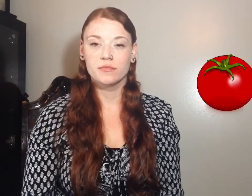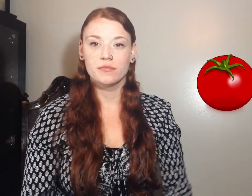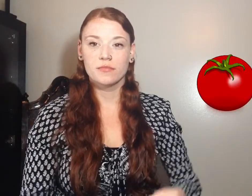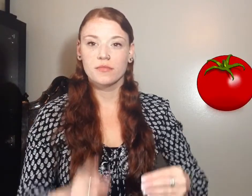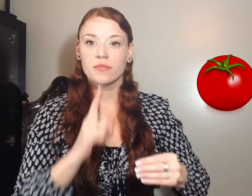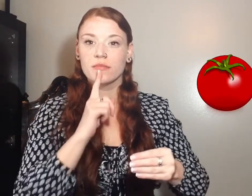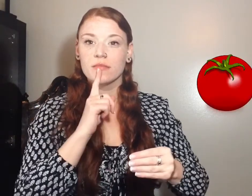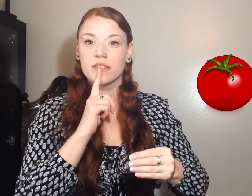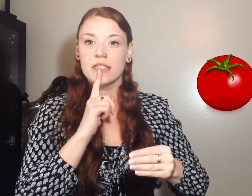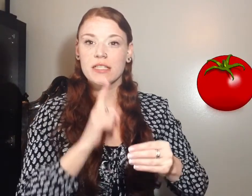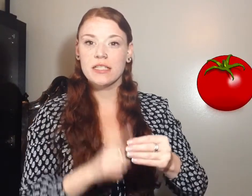Tomato.